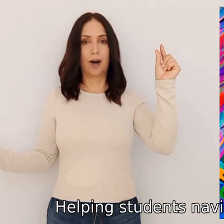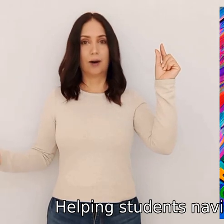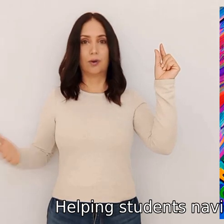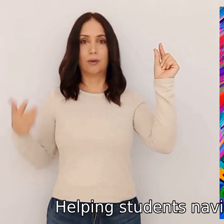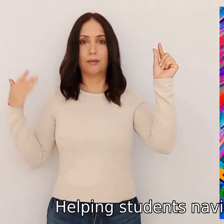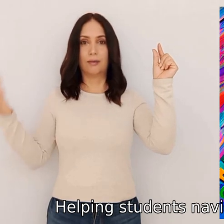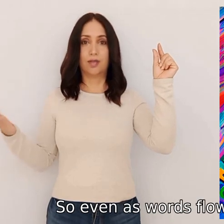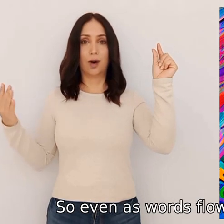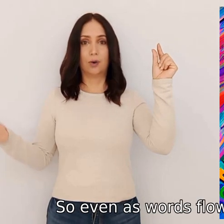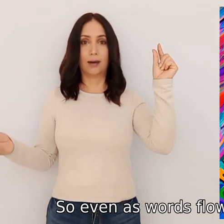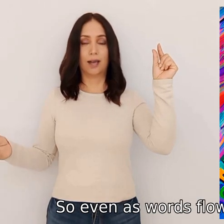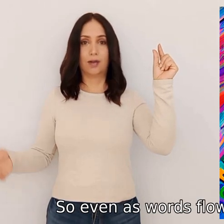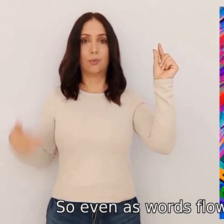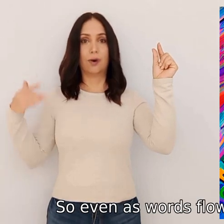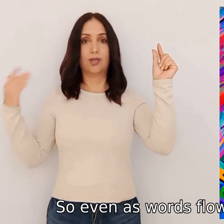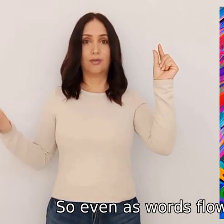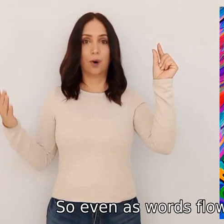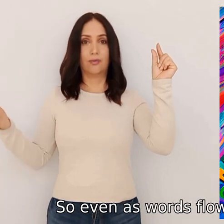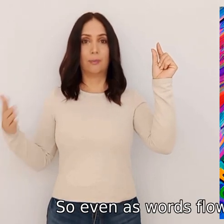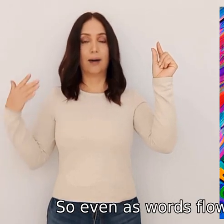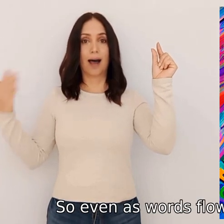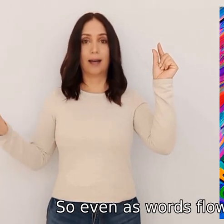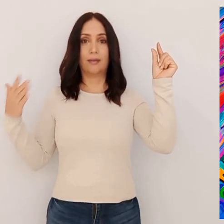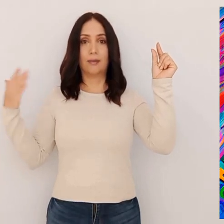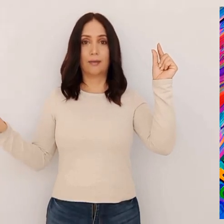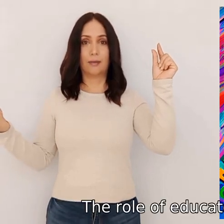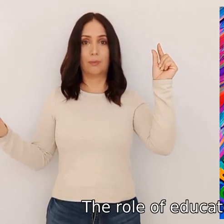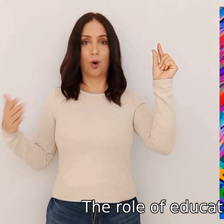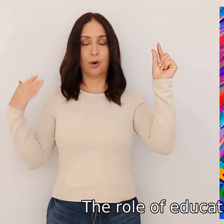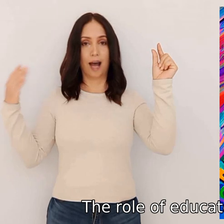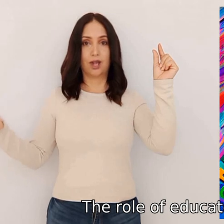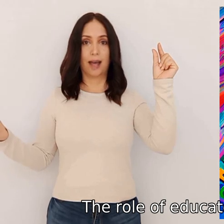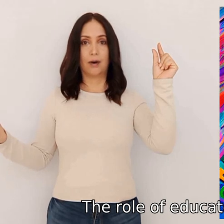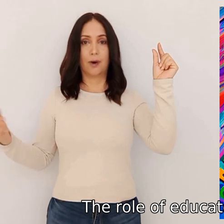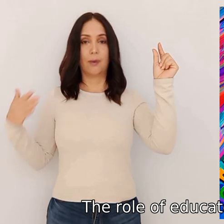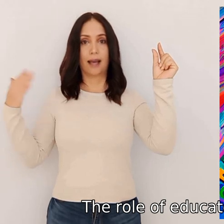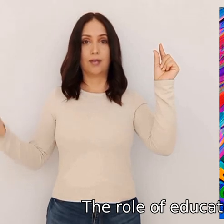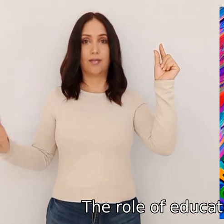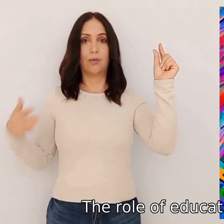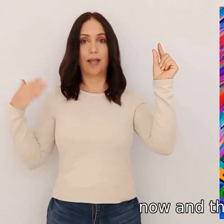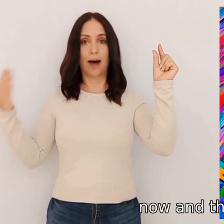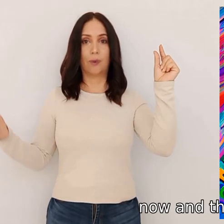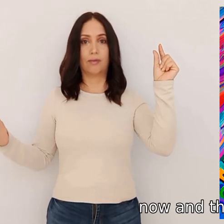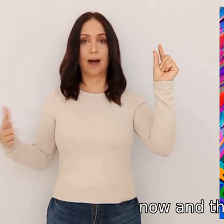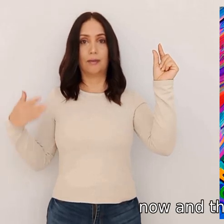dark so even as words flow from my pen the role of educator remains now and then